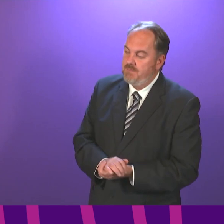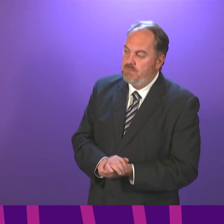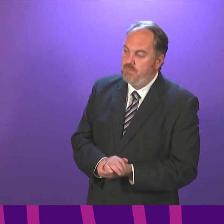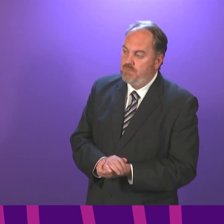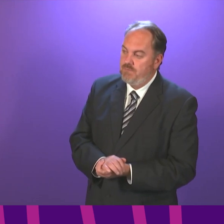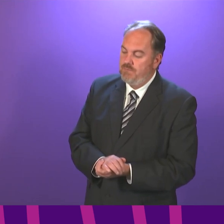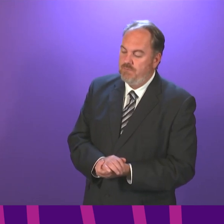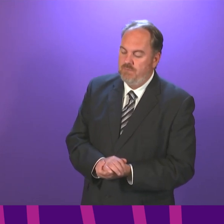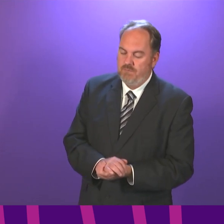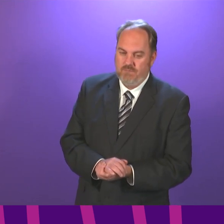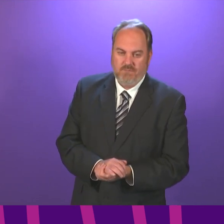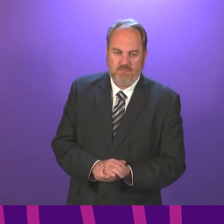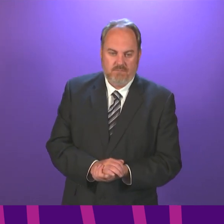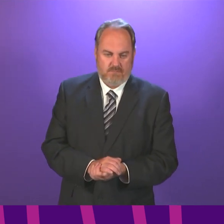'Cain,